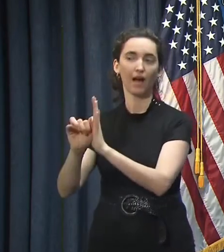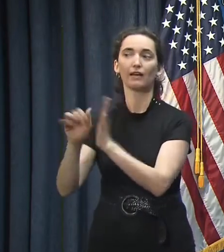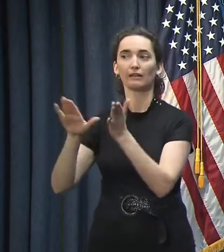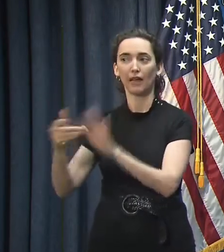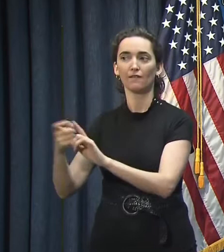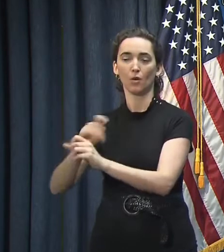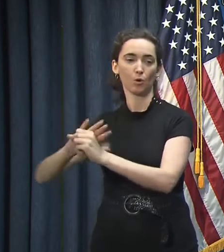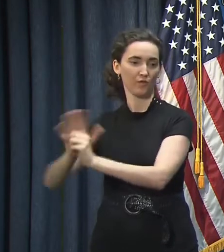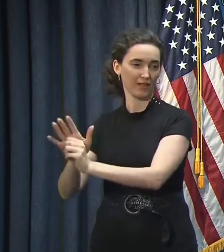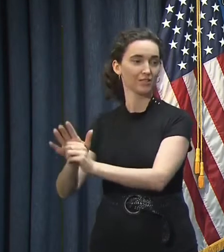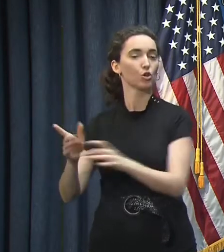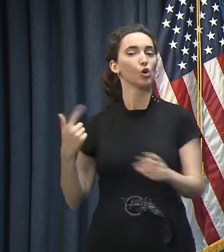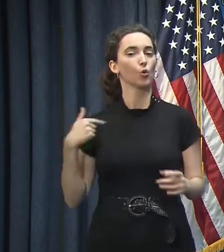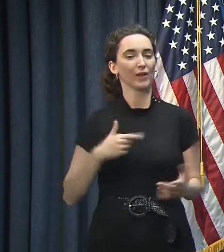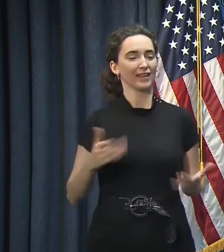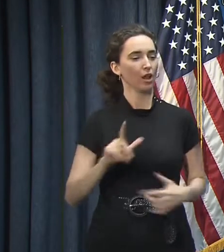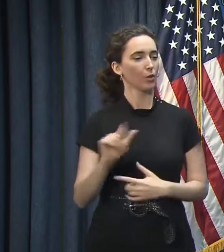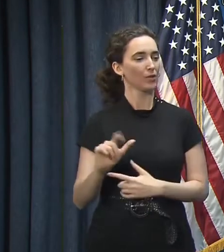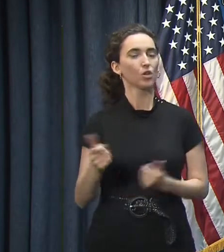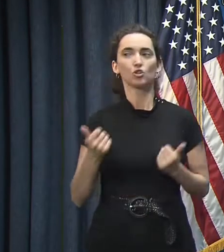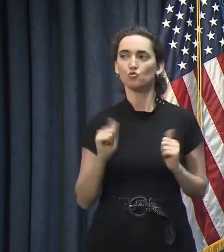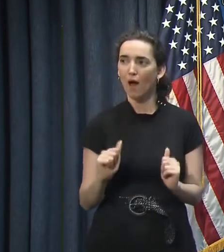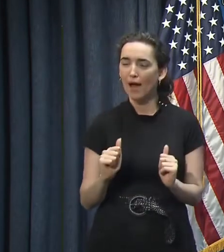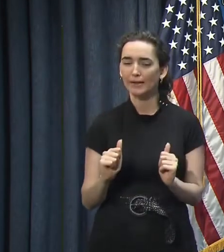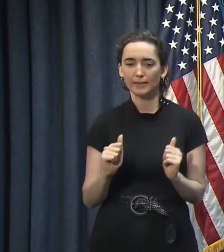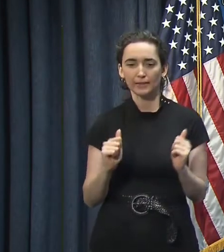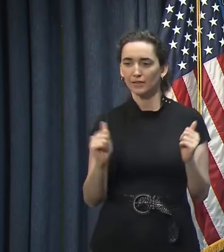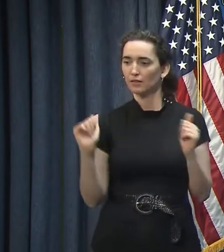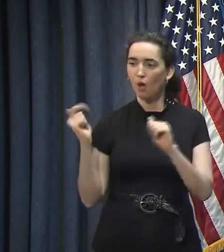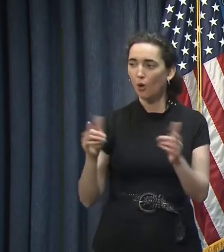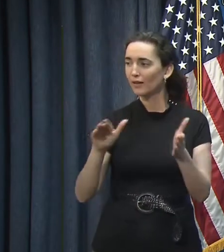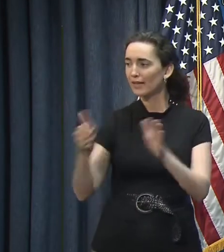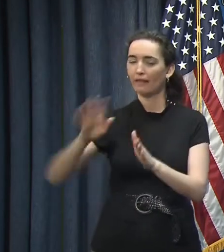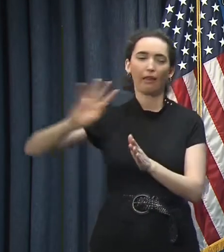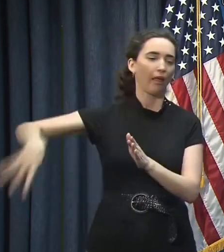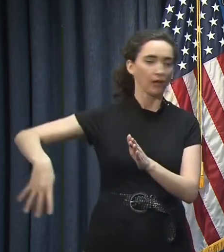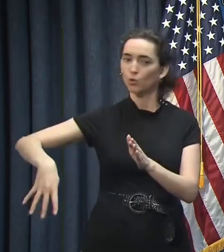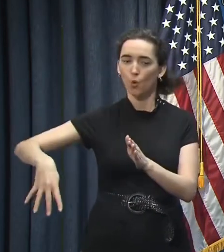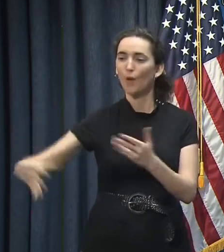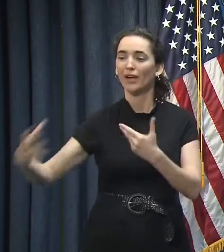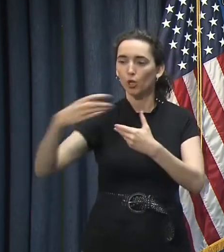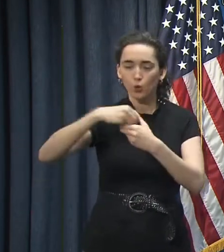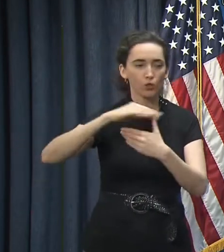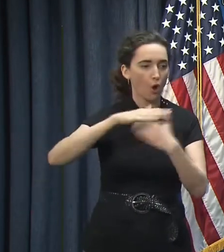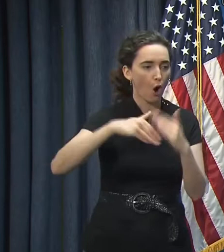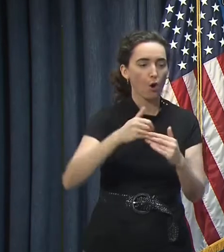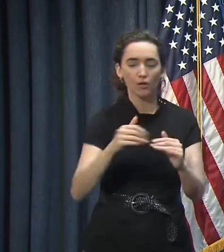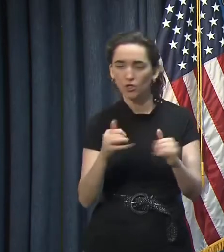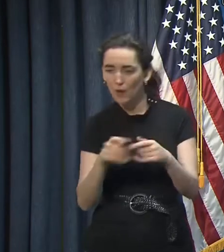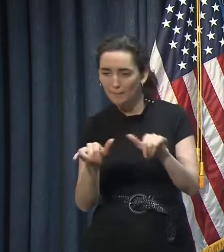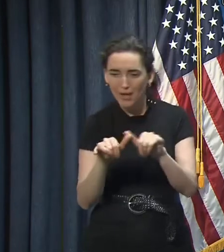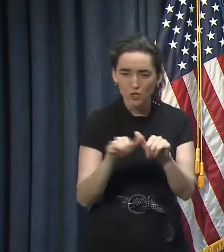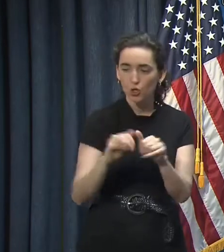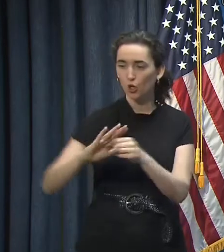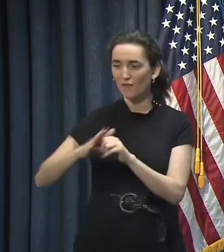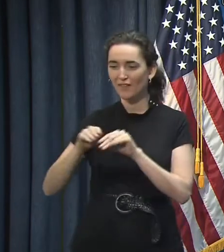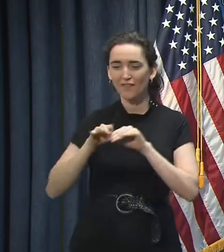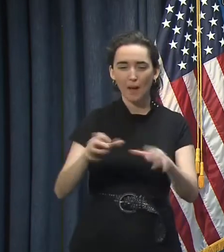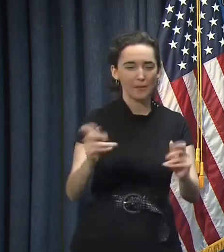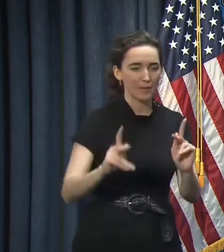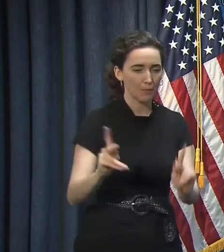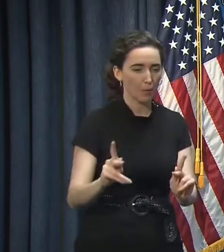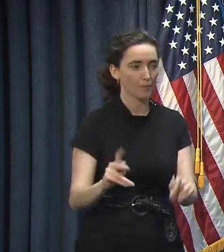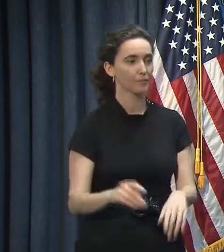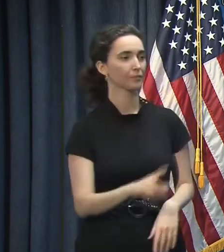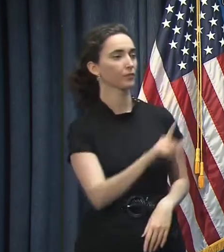Louisiana, we're trying to take steps to really be as inclusive as possible and really sort of measure how much impact this is having. Well, they said that